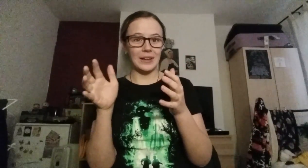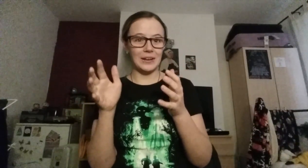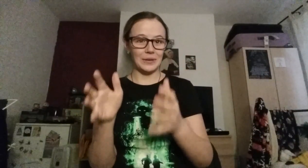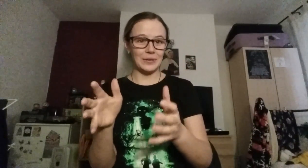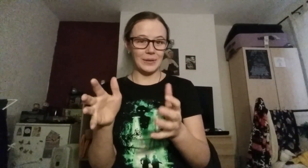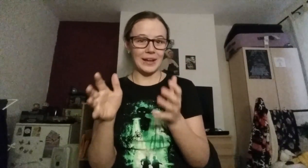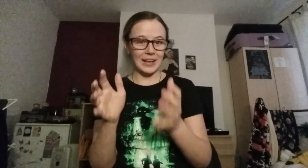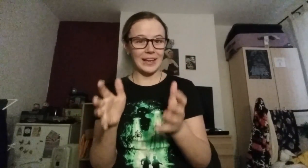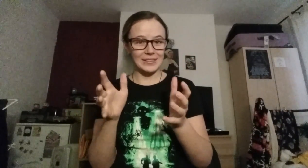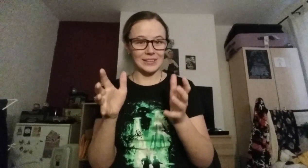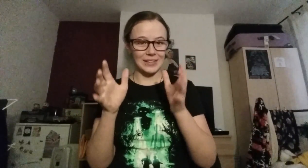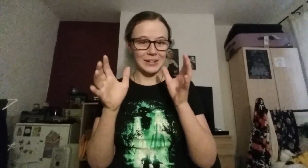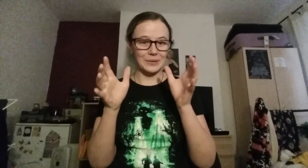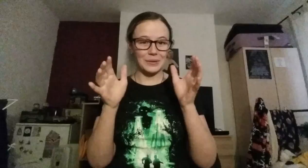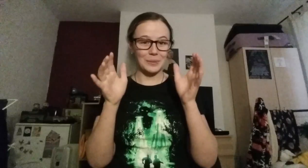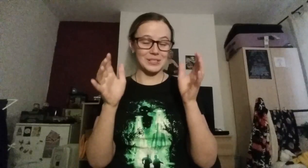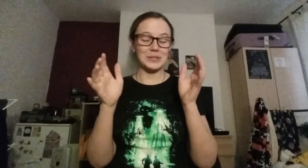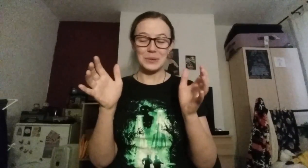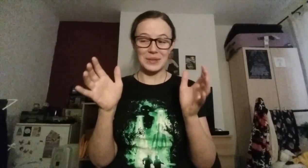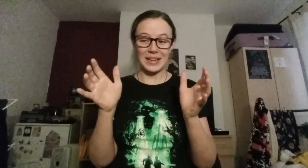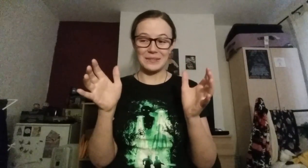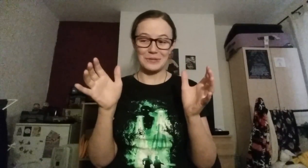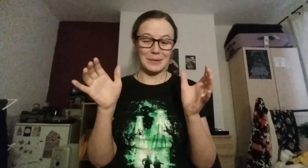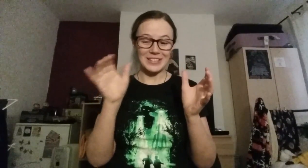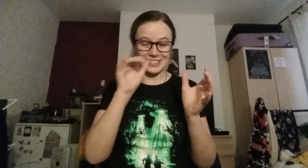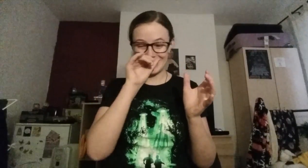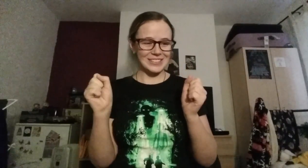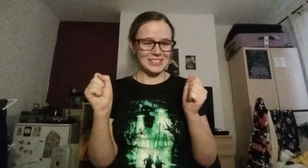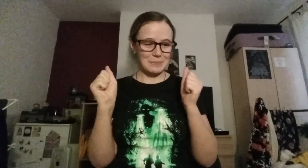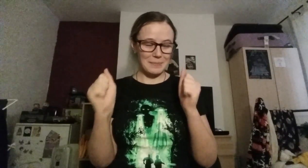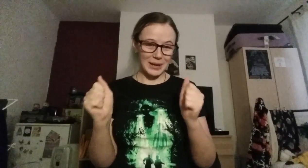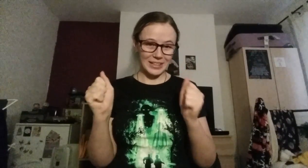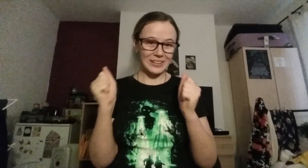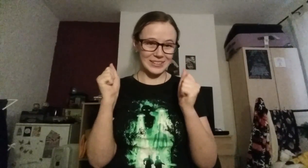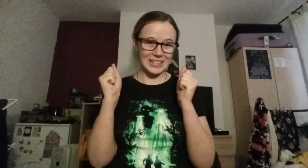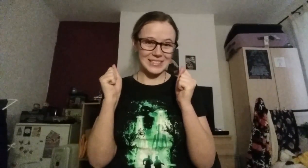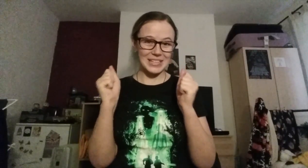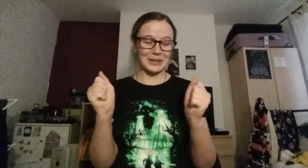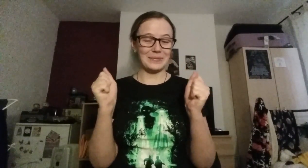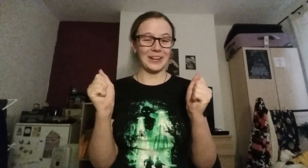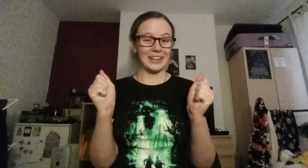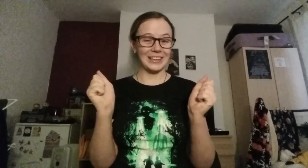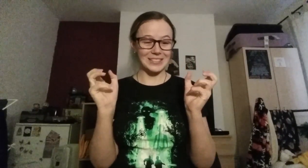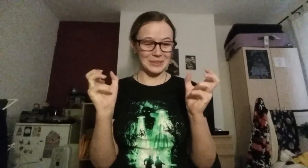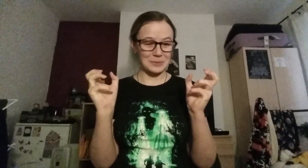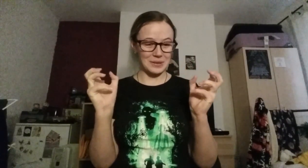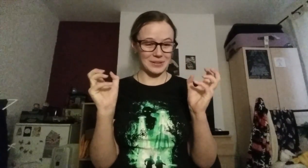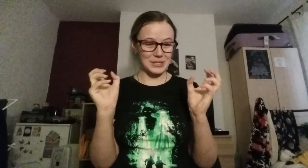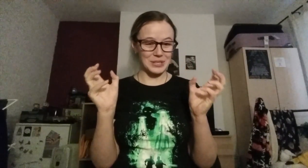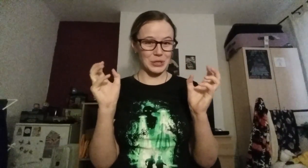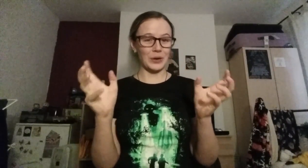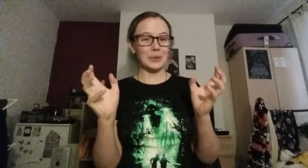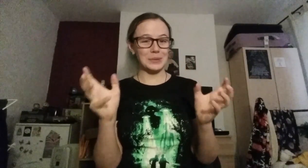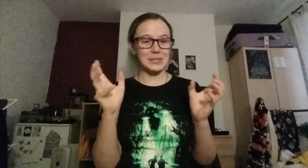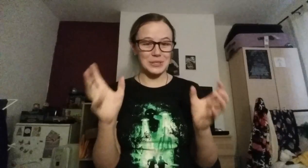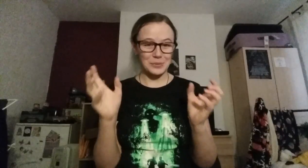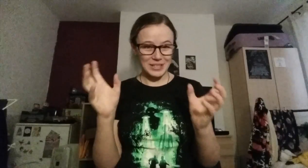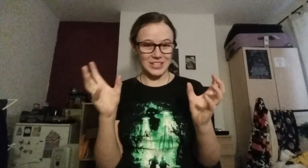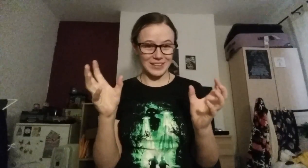and not know how to handle it and not know what to do with that information. Because, my god, that is terrifying to know that there is such a horrible situation out